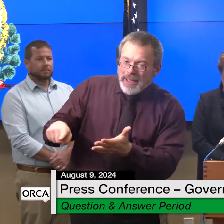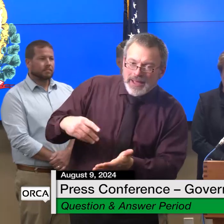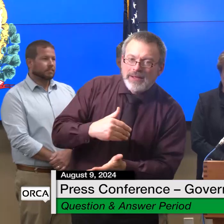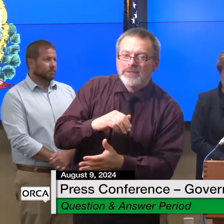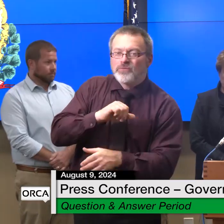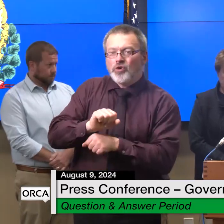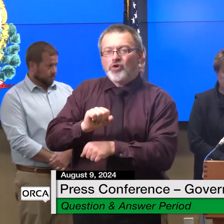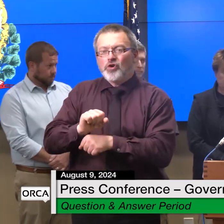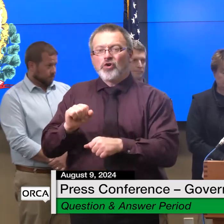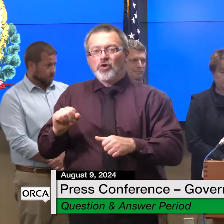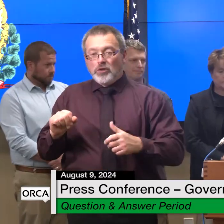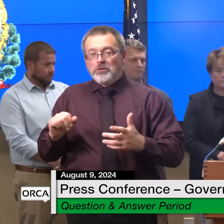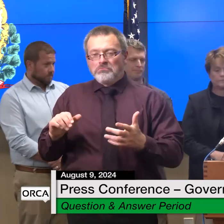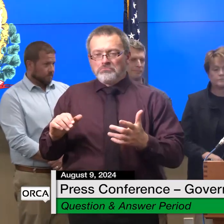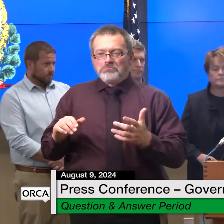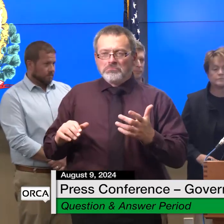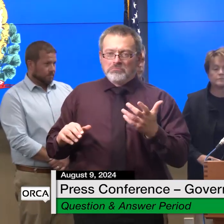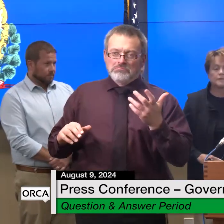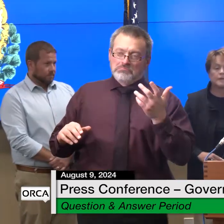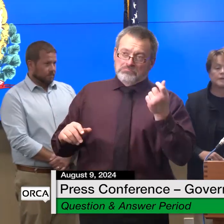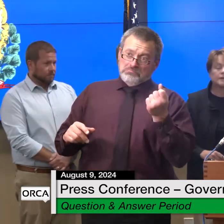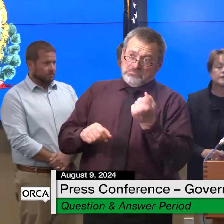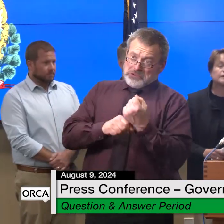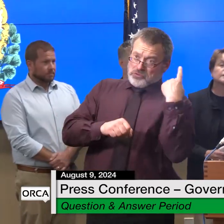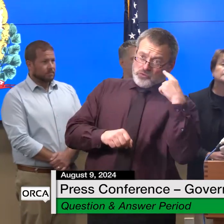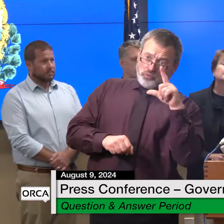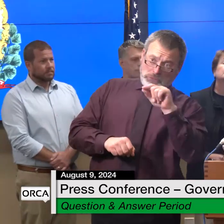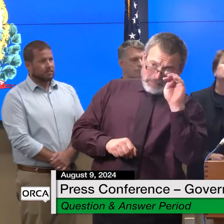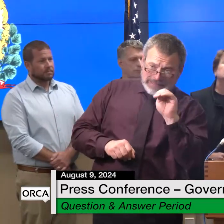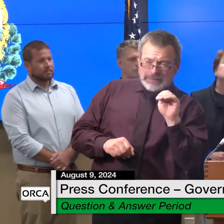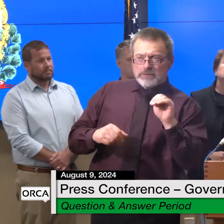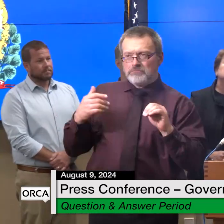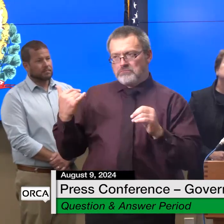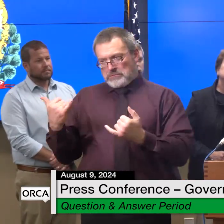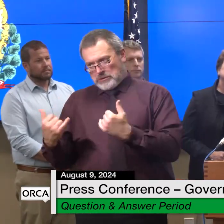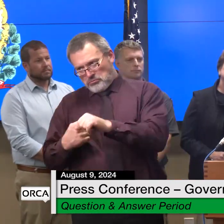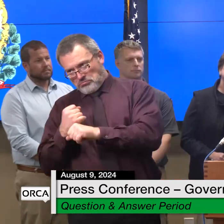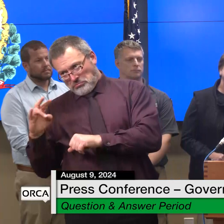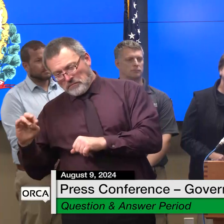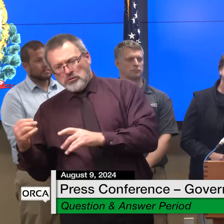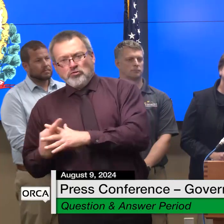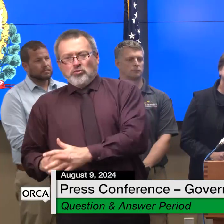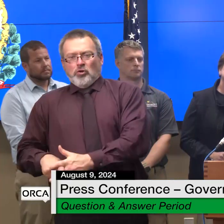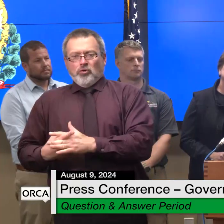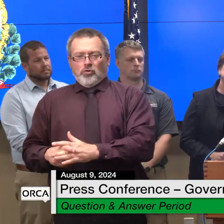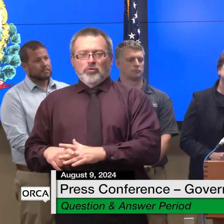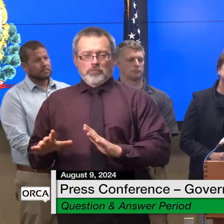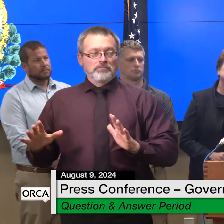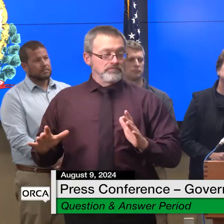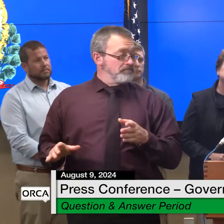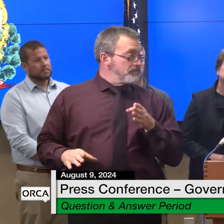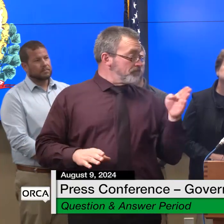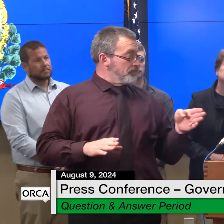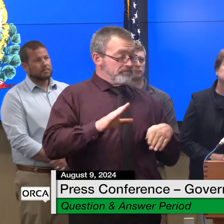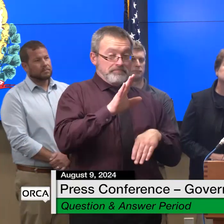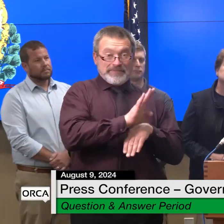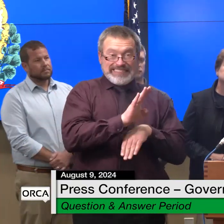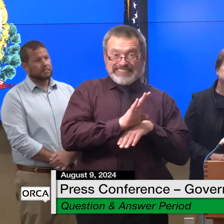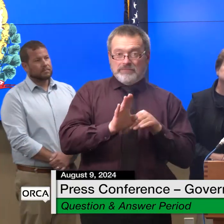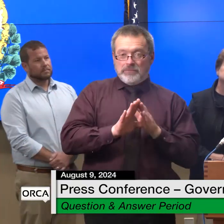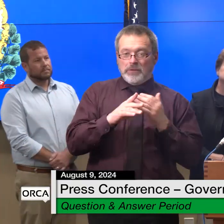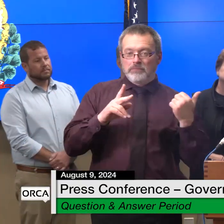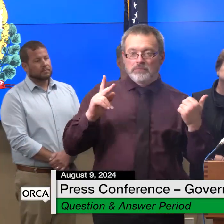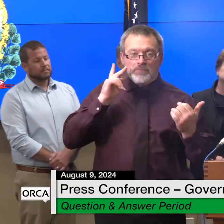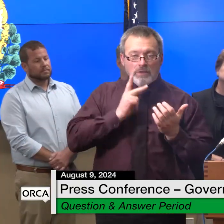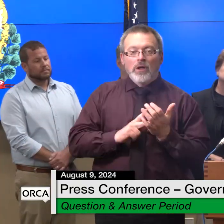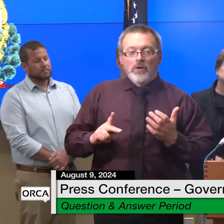absolutely we we did look at it and and took a percentage of based on last